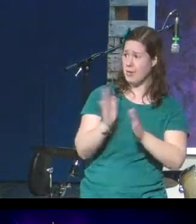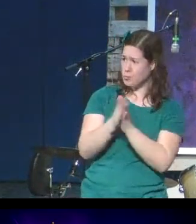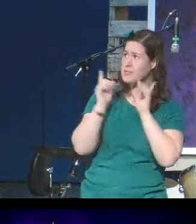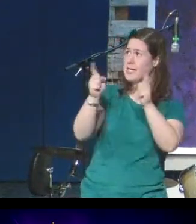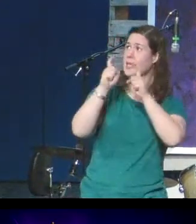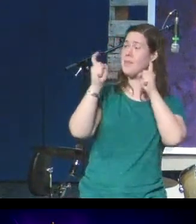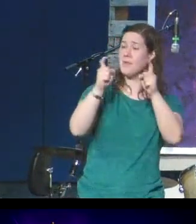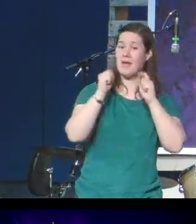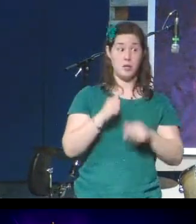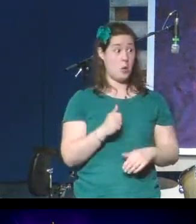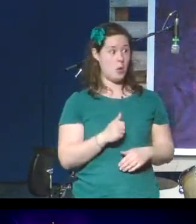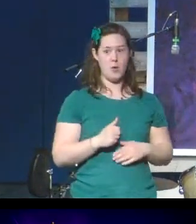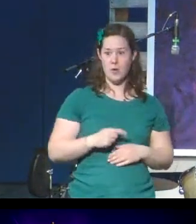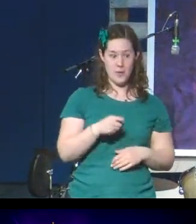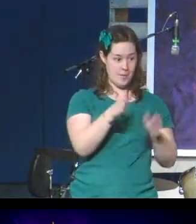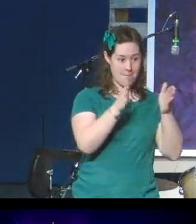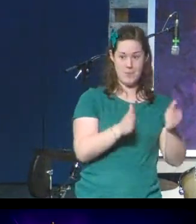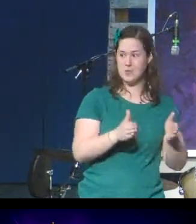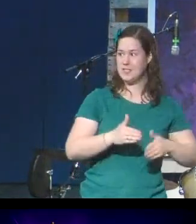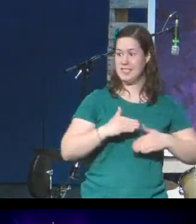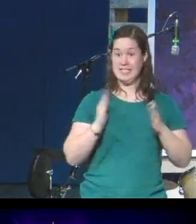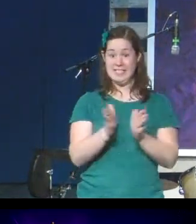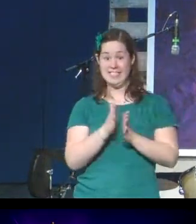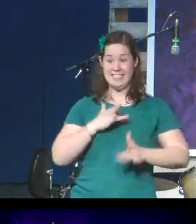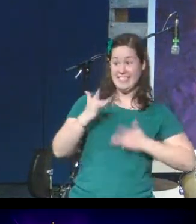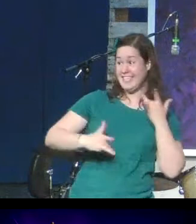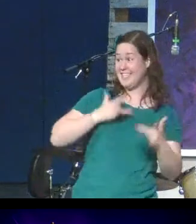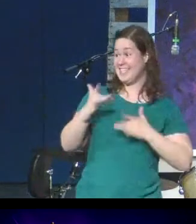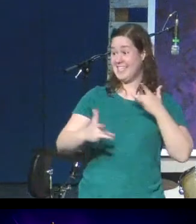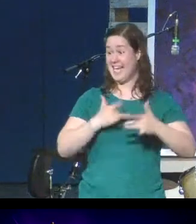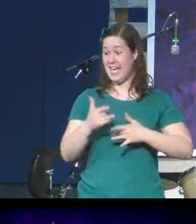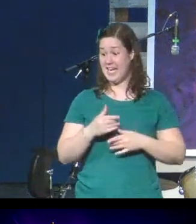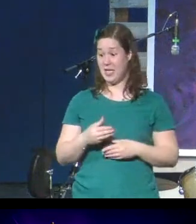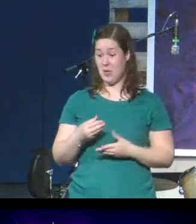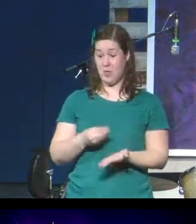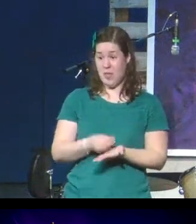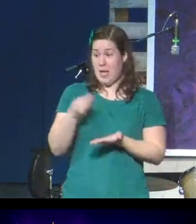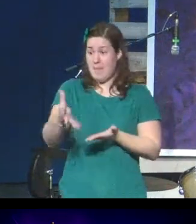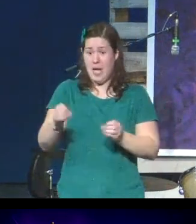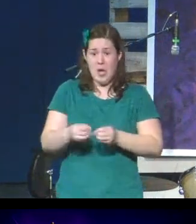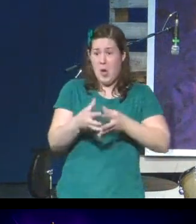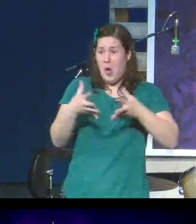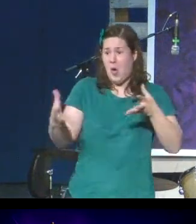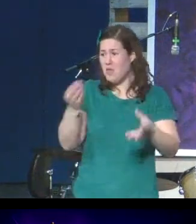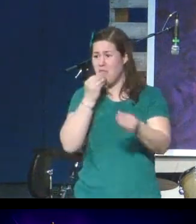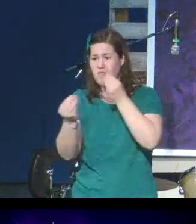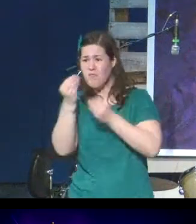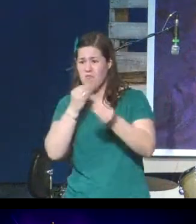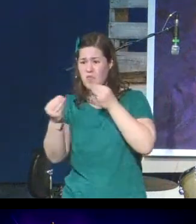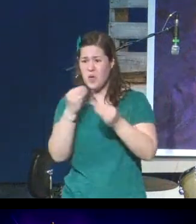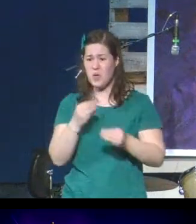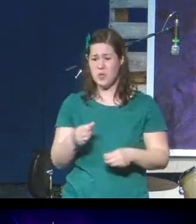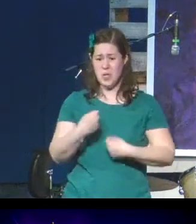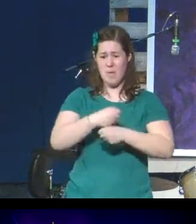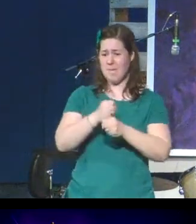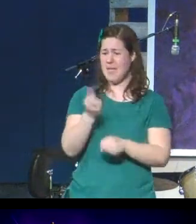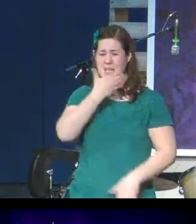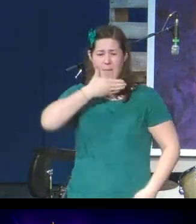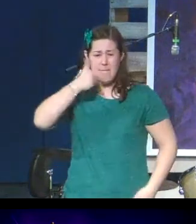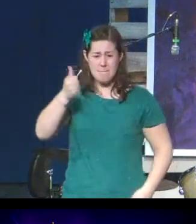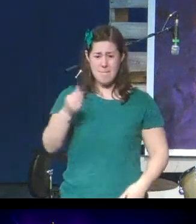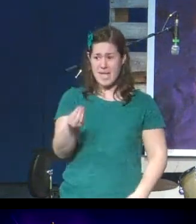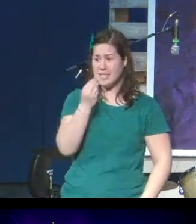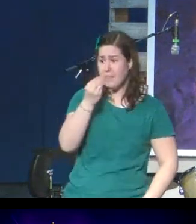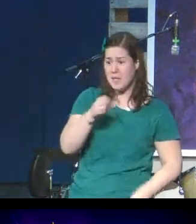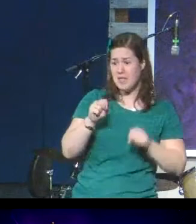They spend all day cleaning their house, buying bags and bags of groceries, making sure that they make the best meal that they possibly can. The